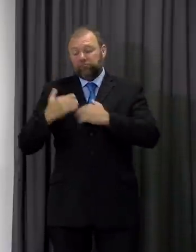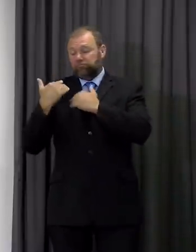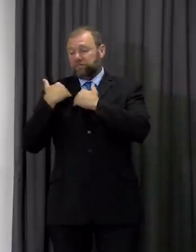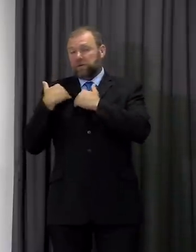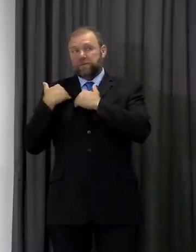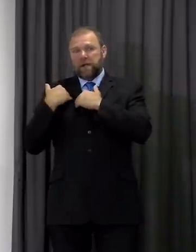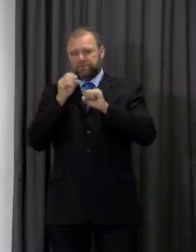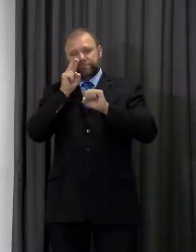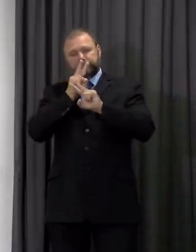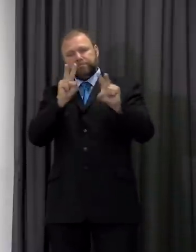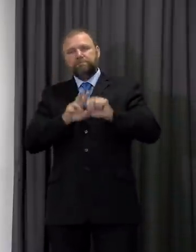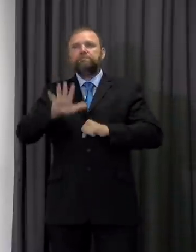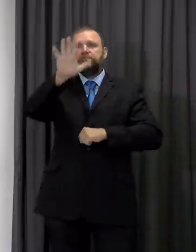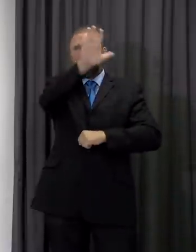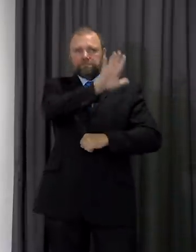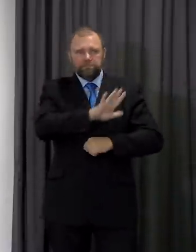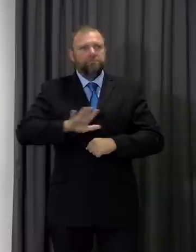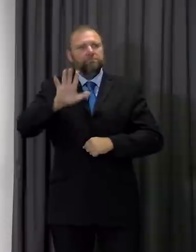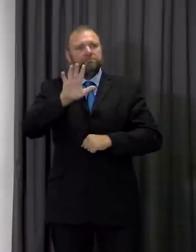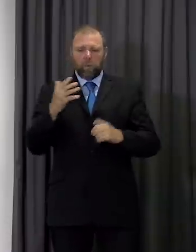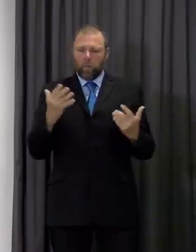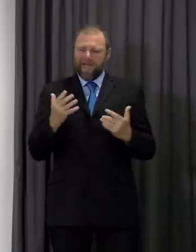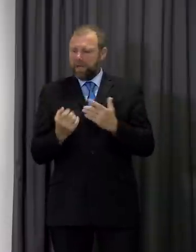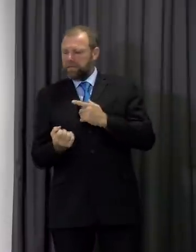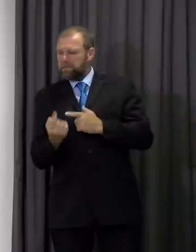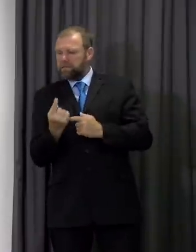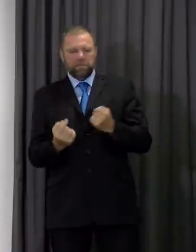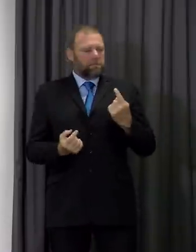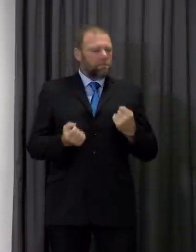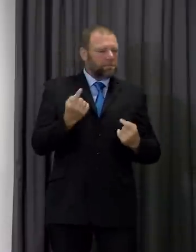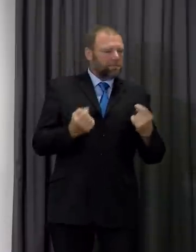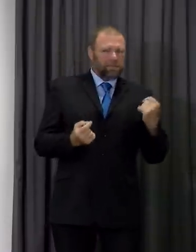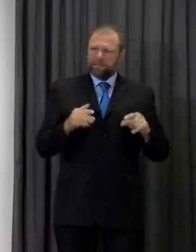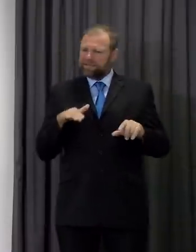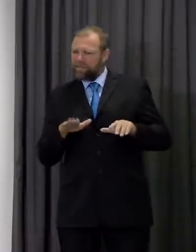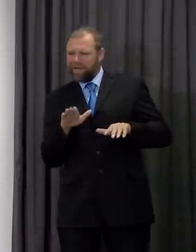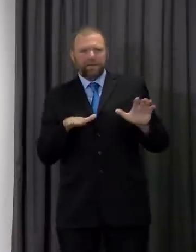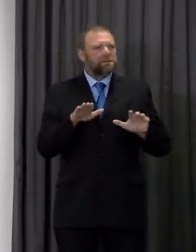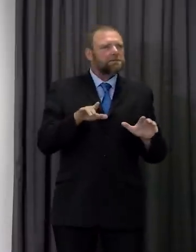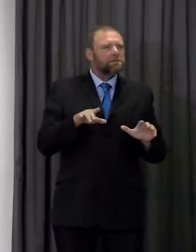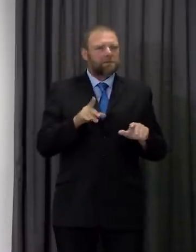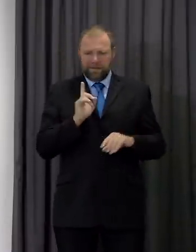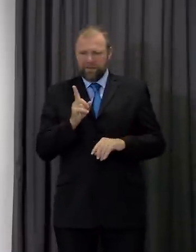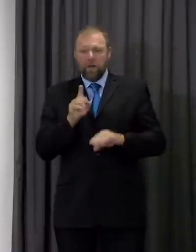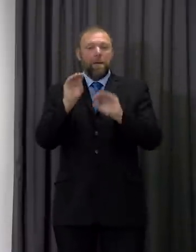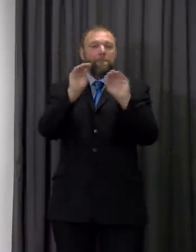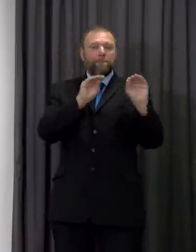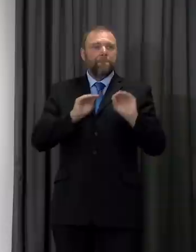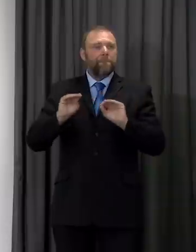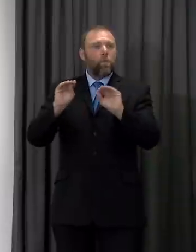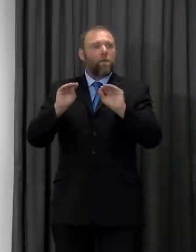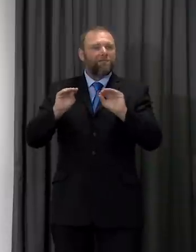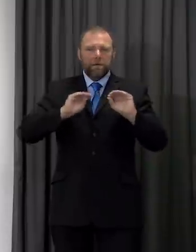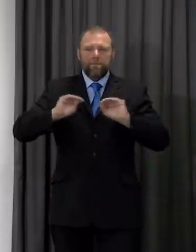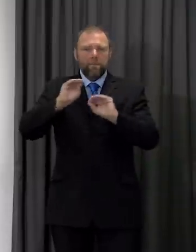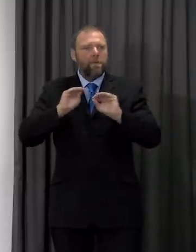spikes we have clusters that we need to deal with we have communities that need more testing resources that's where we'll our mobile units around so